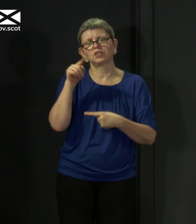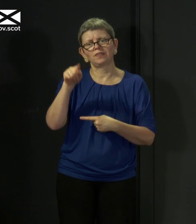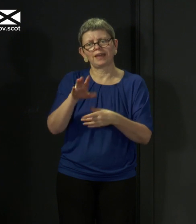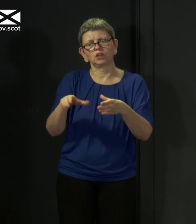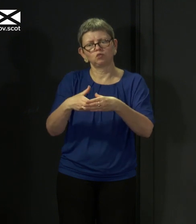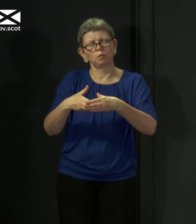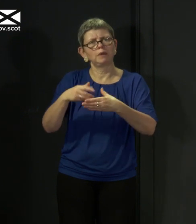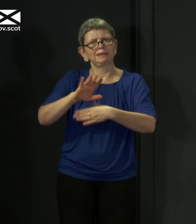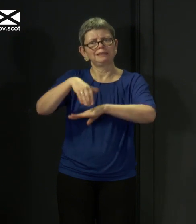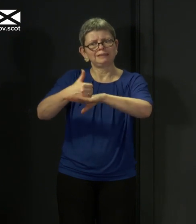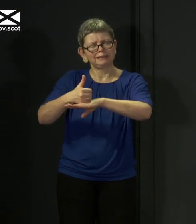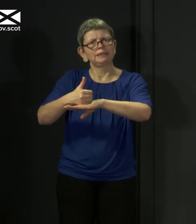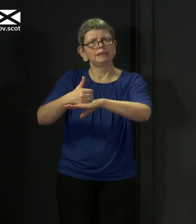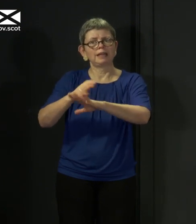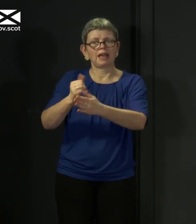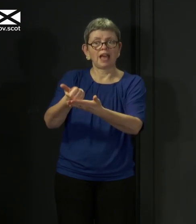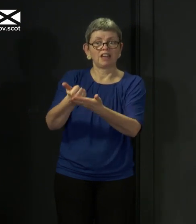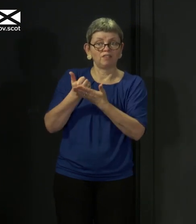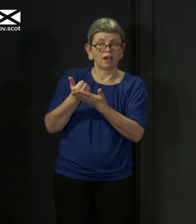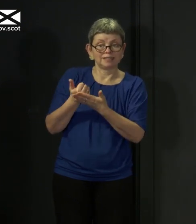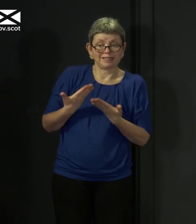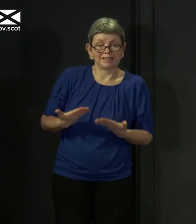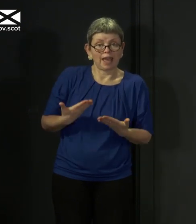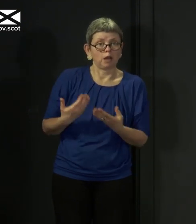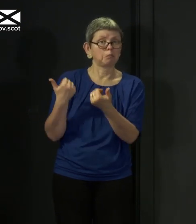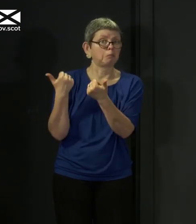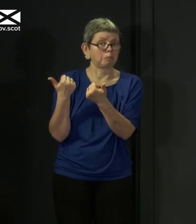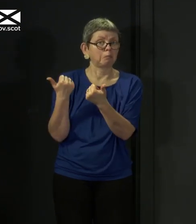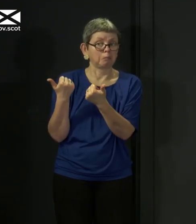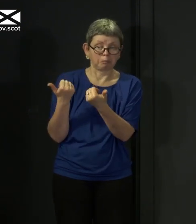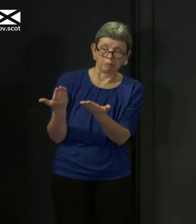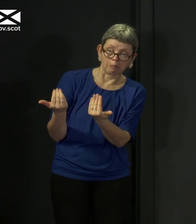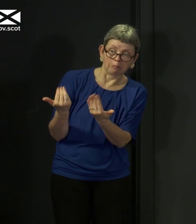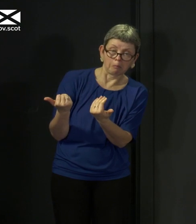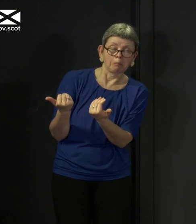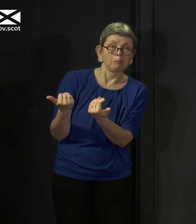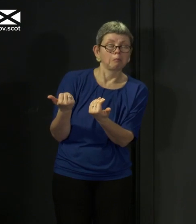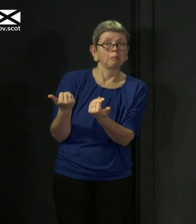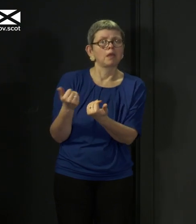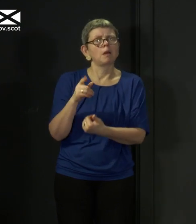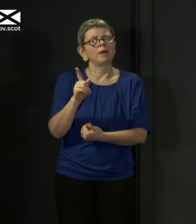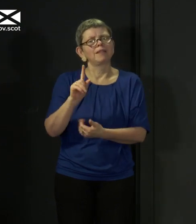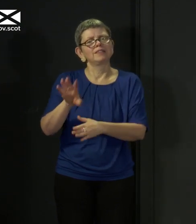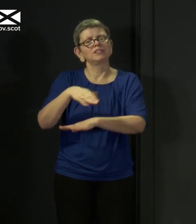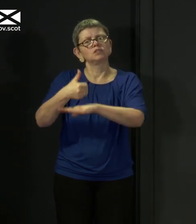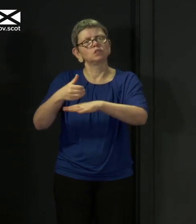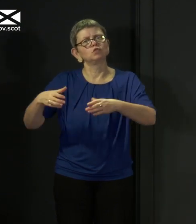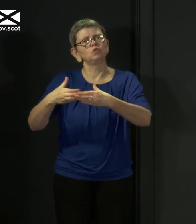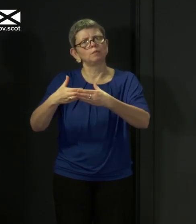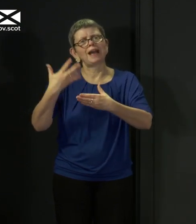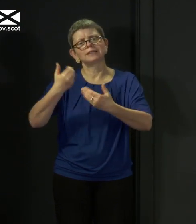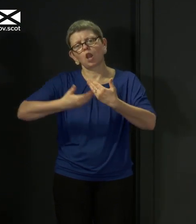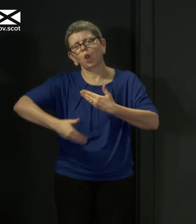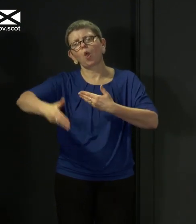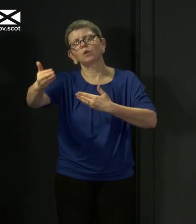clearly, if it has advice for us in the short term, we will be very much keen to hear that. But this is a group that is intended to have a longer term